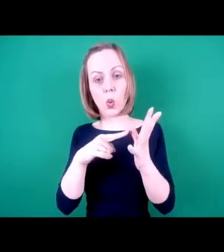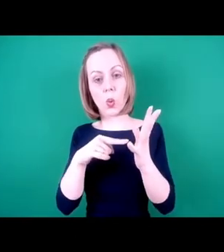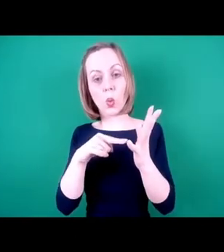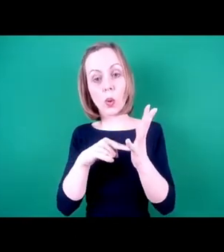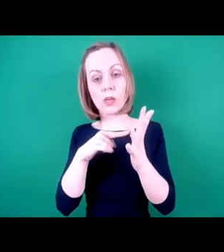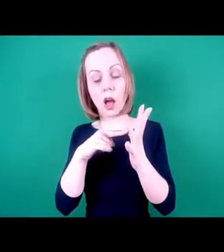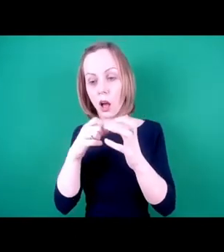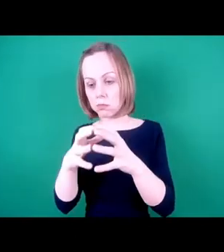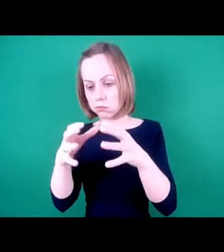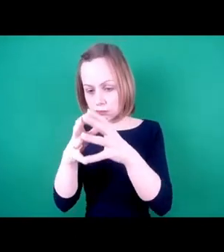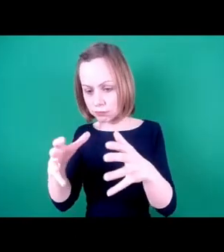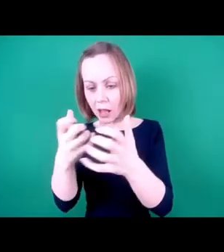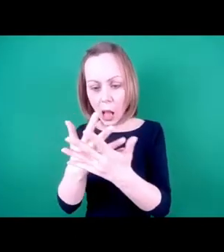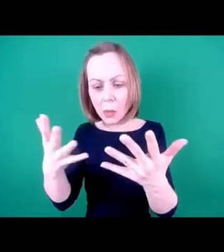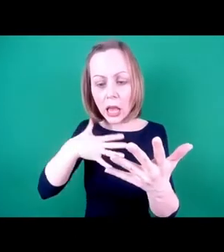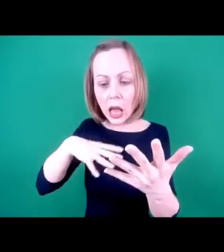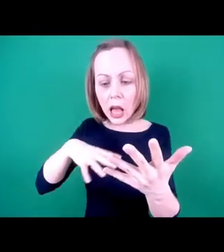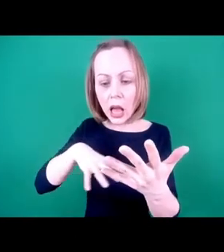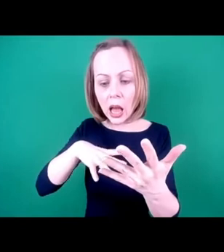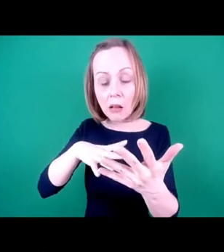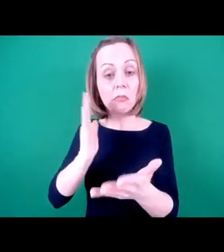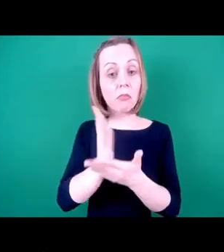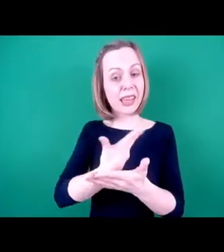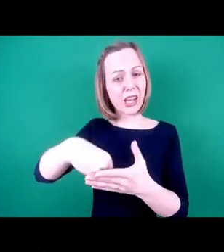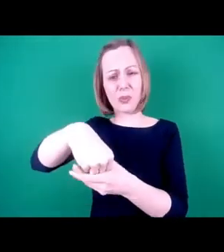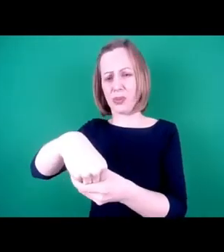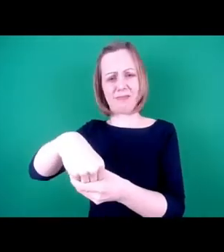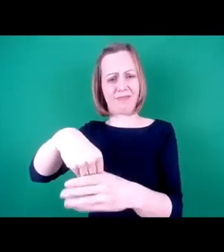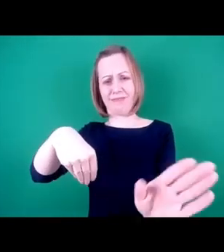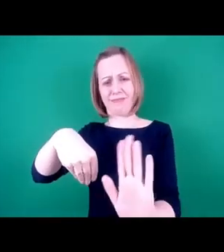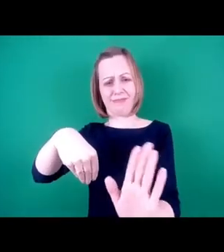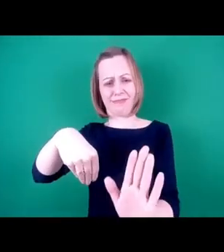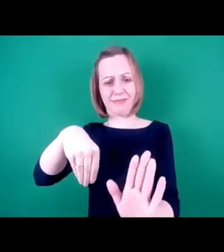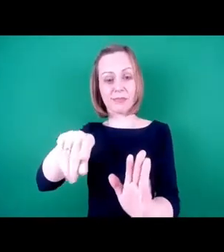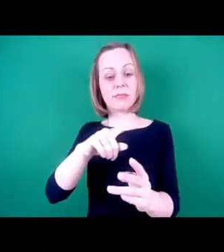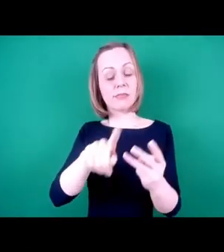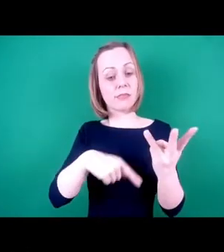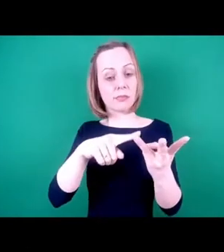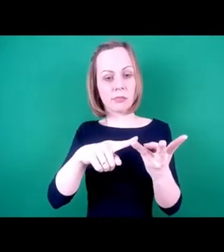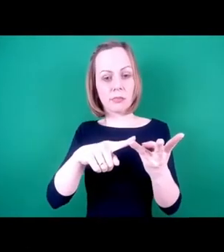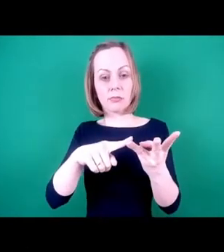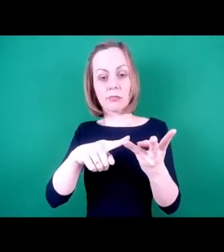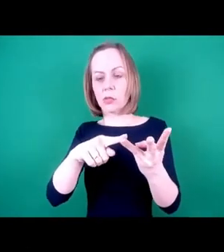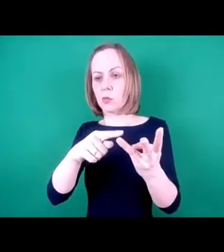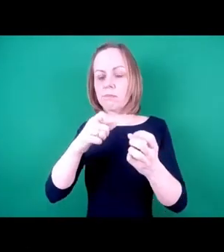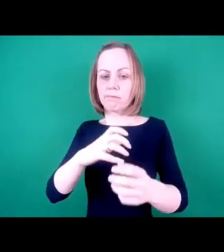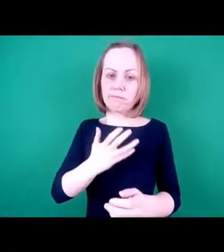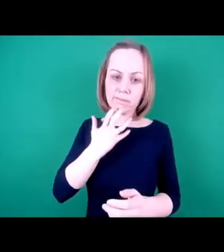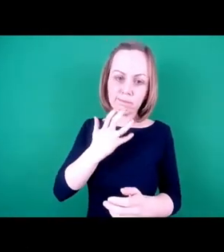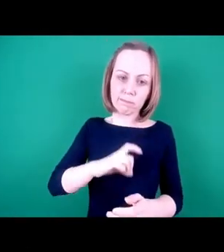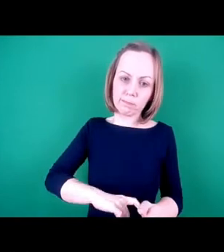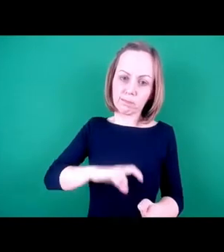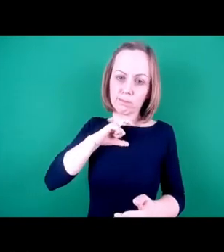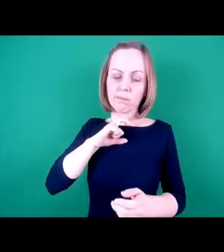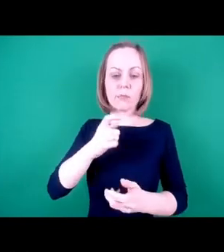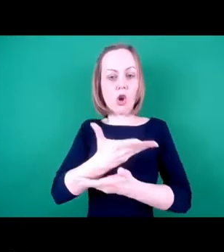We need to have and to facilitate courageous conversations and challenges of which I see this evening